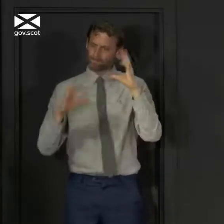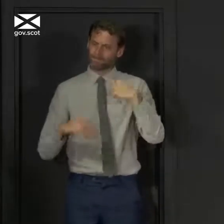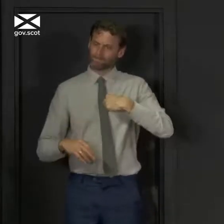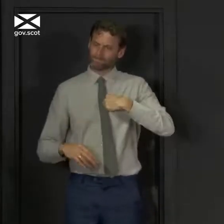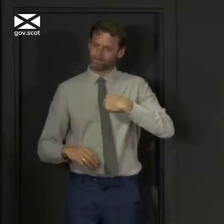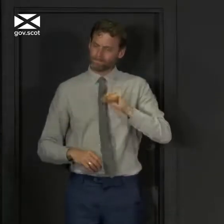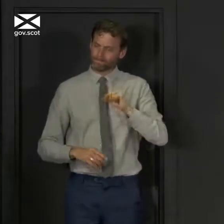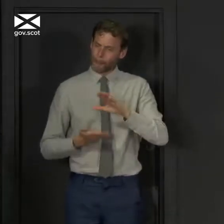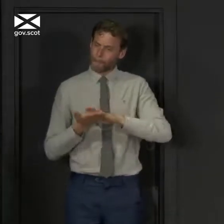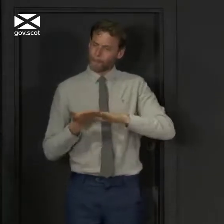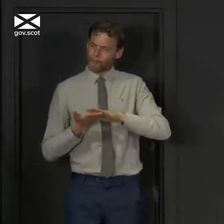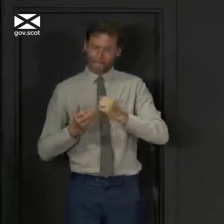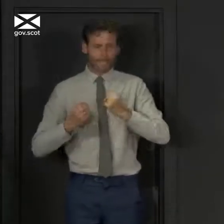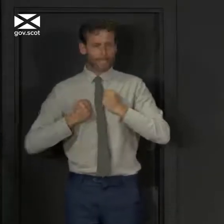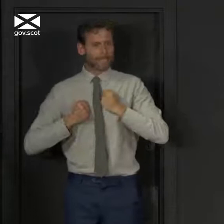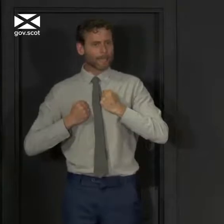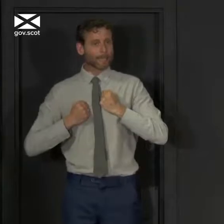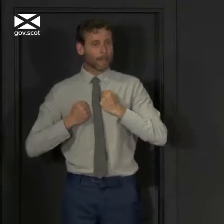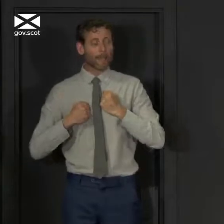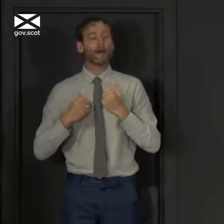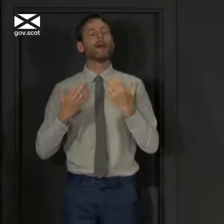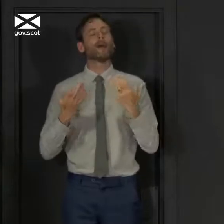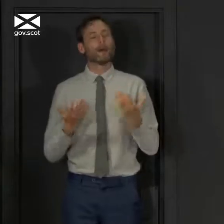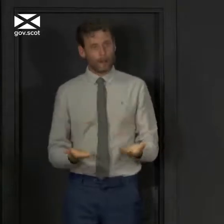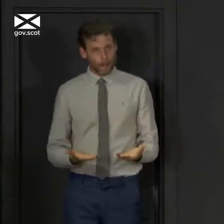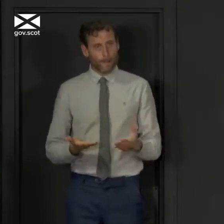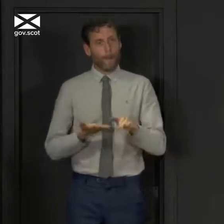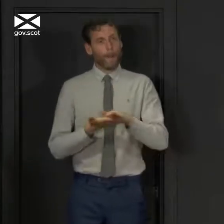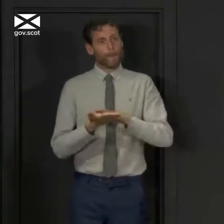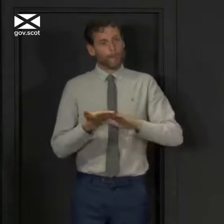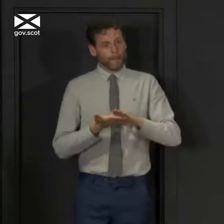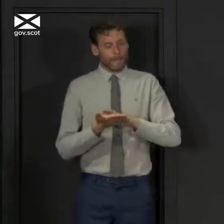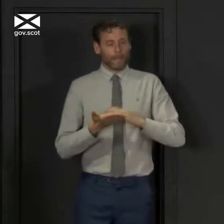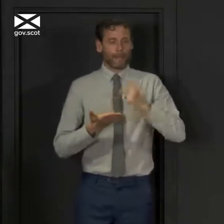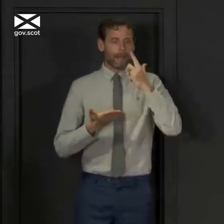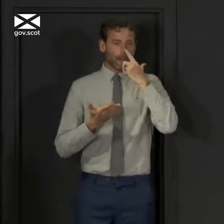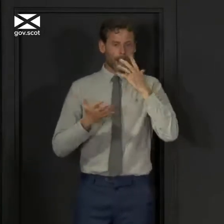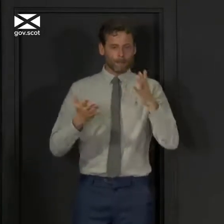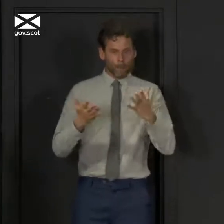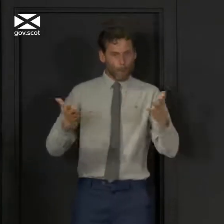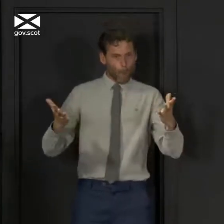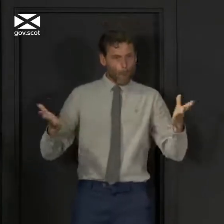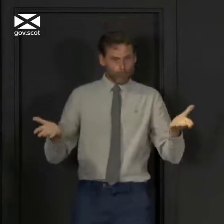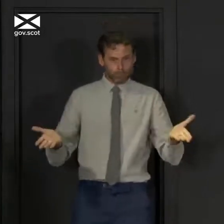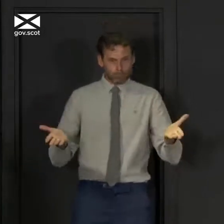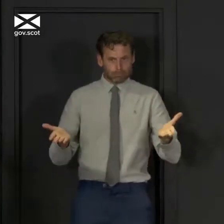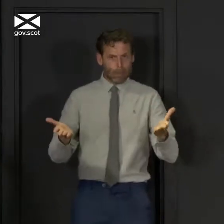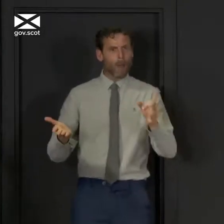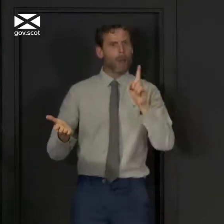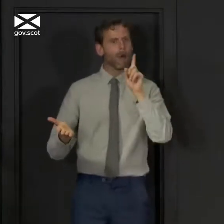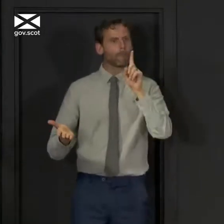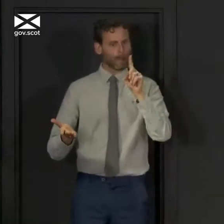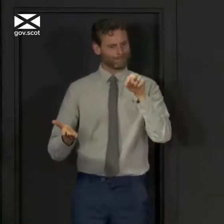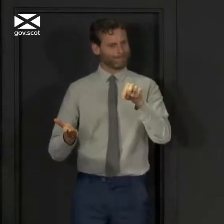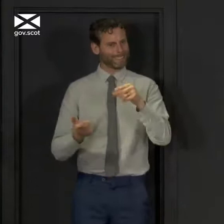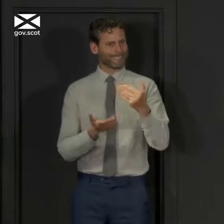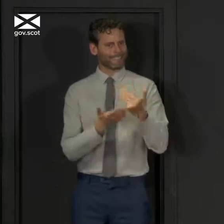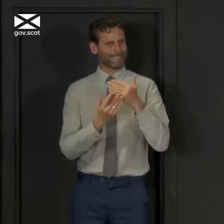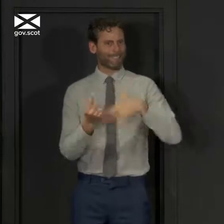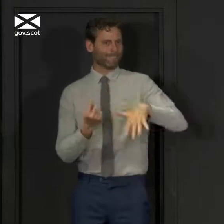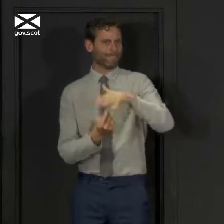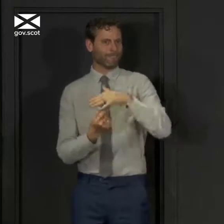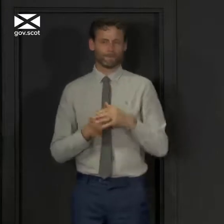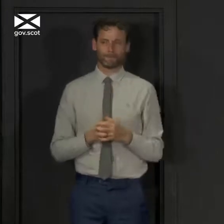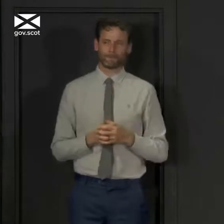your own mind of what the parameters are. That way, we can loosen this up but still stay safe so that we keep going in the right direction.